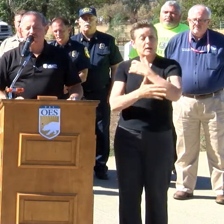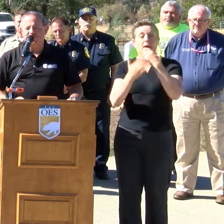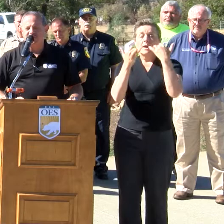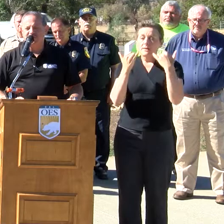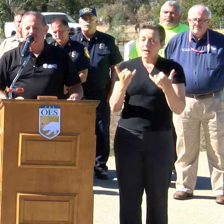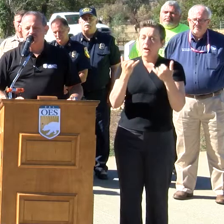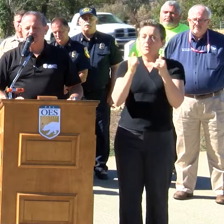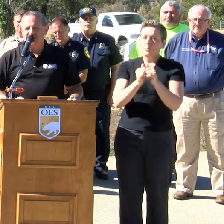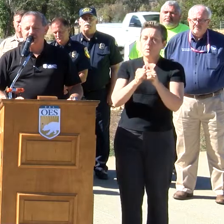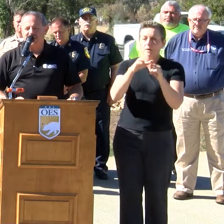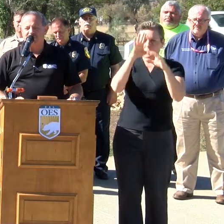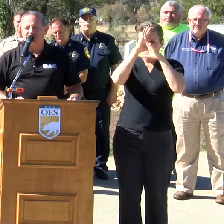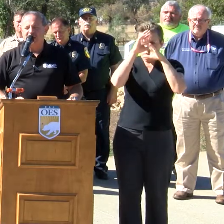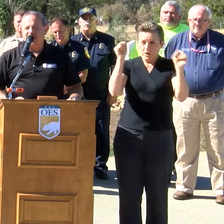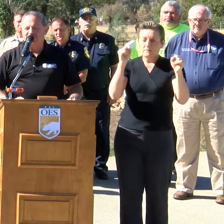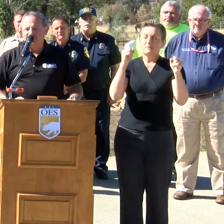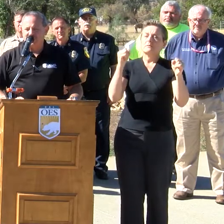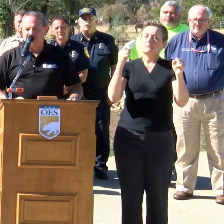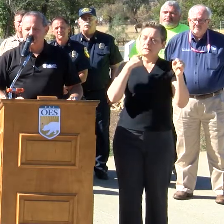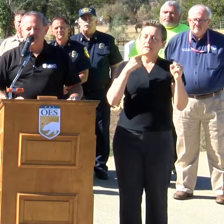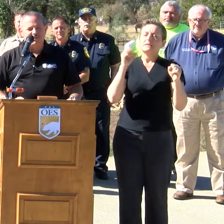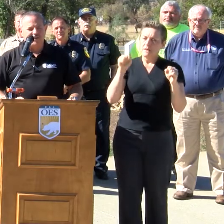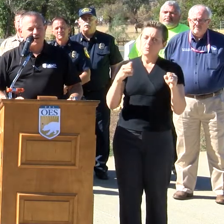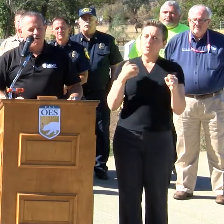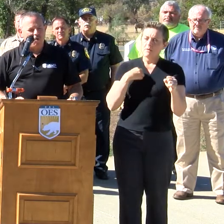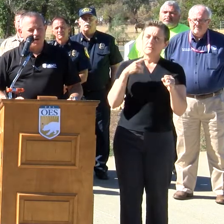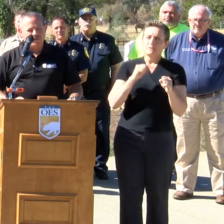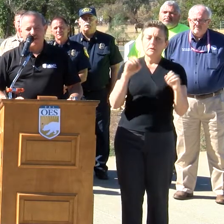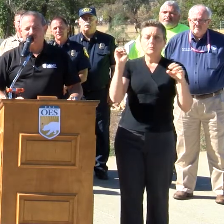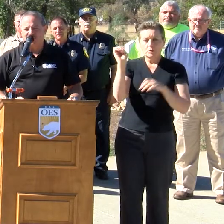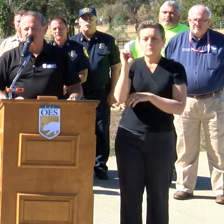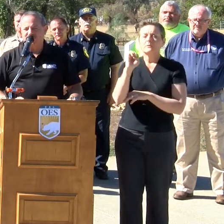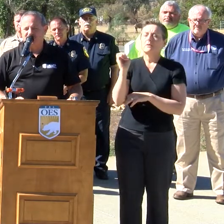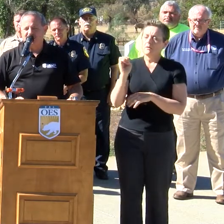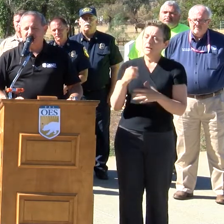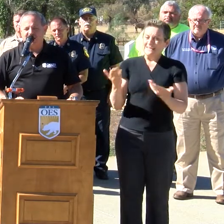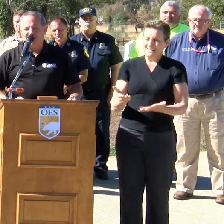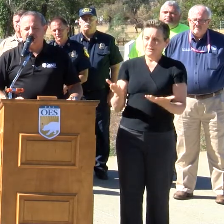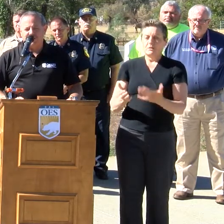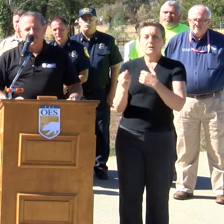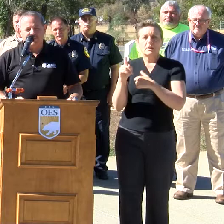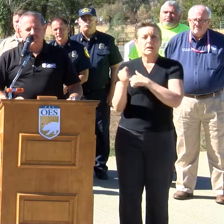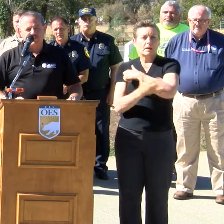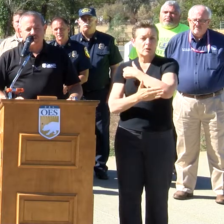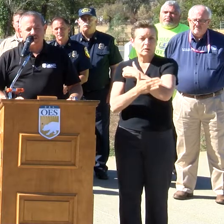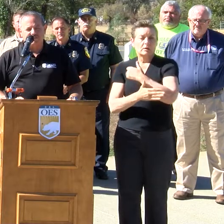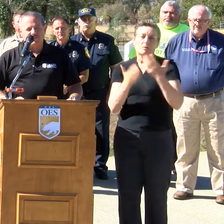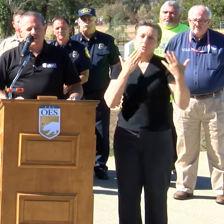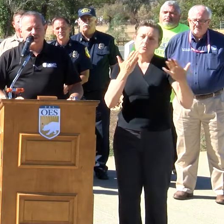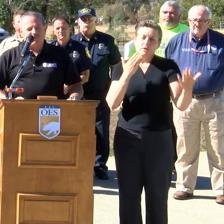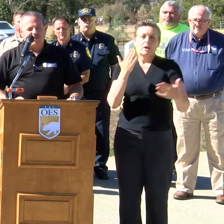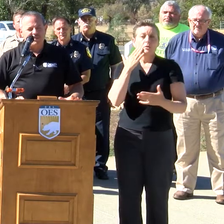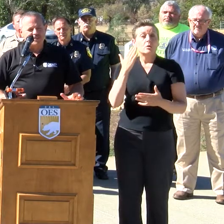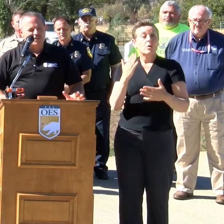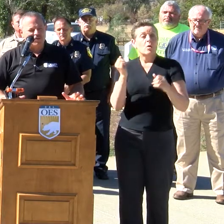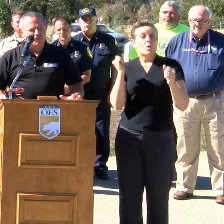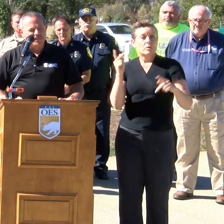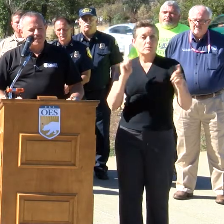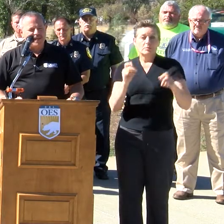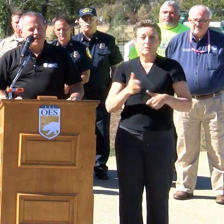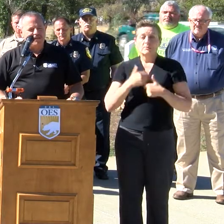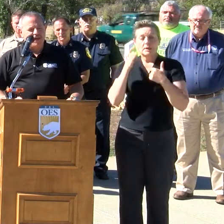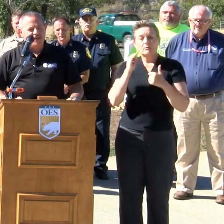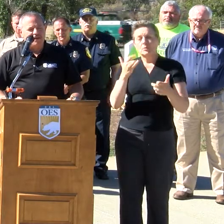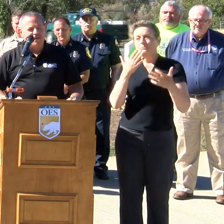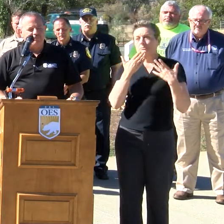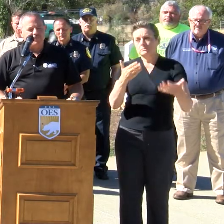FEMA administrator to see firsthand. And I'm deeply appreciative and I know all of Californians are deeply appreciated. So let me just close